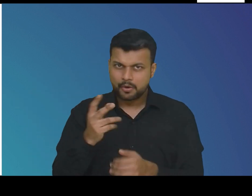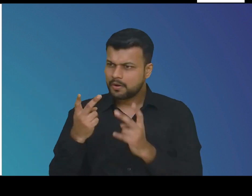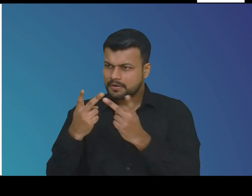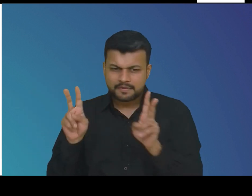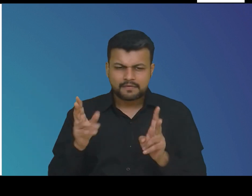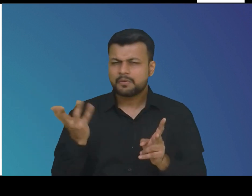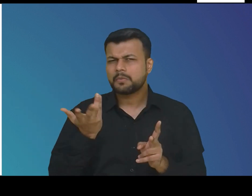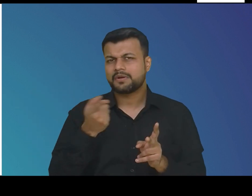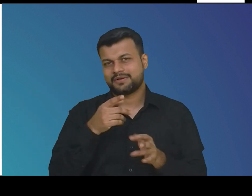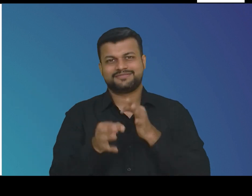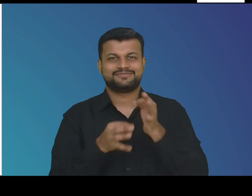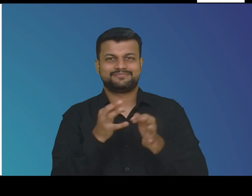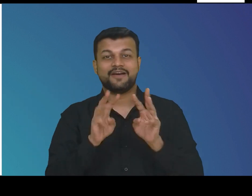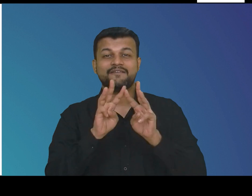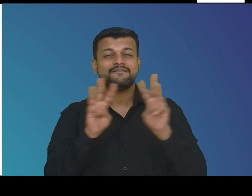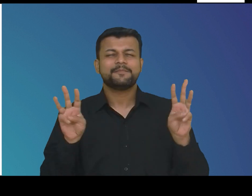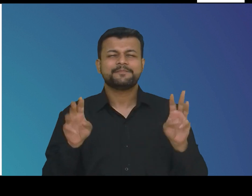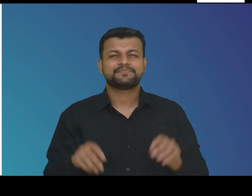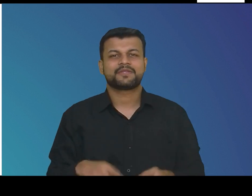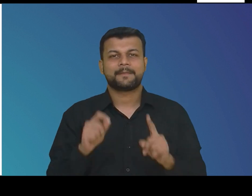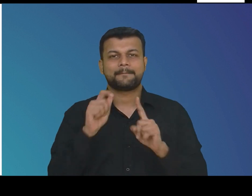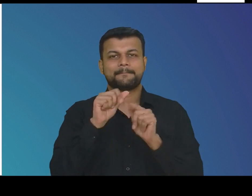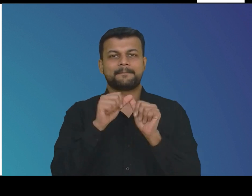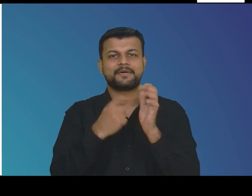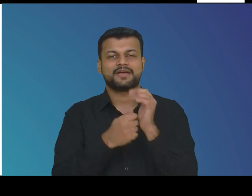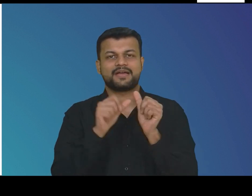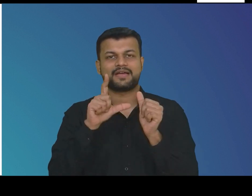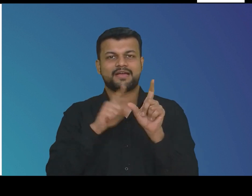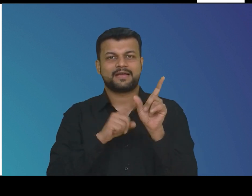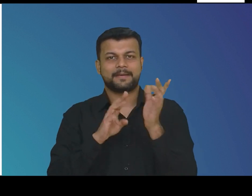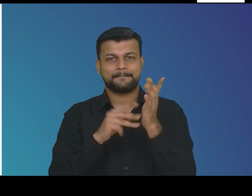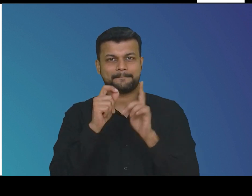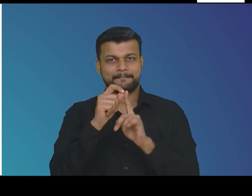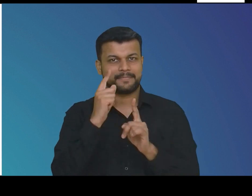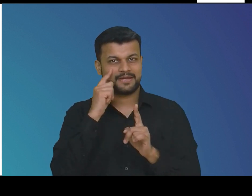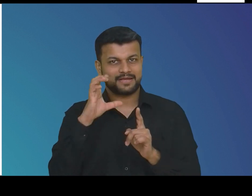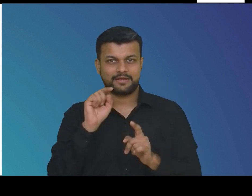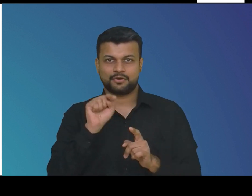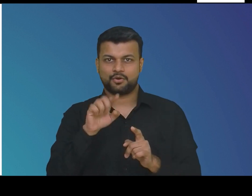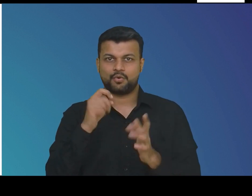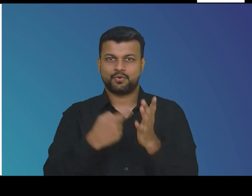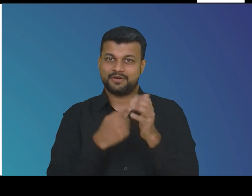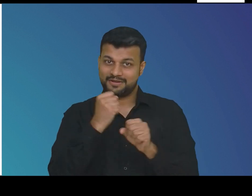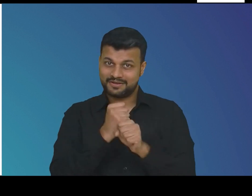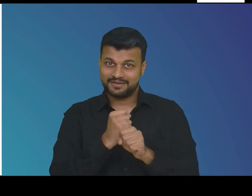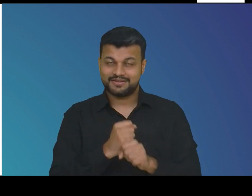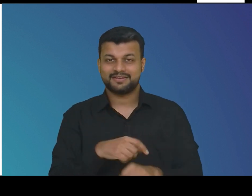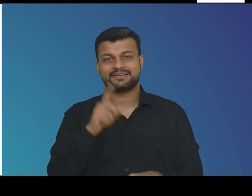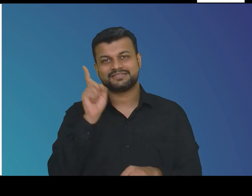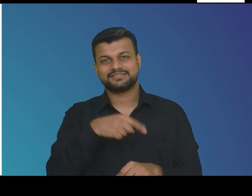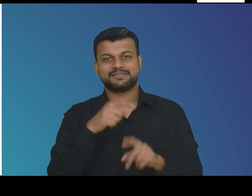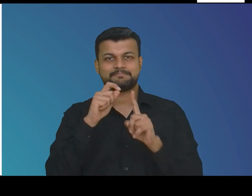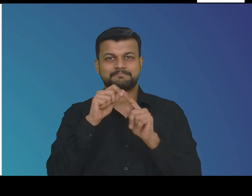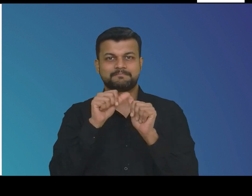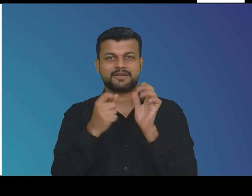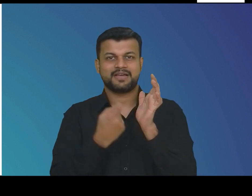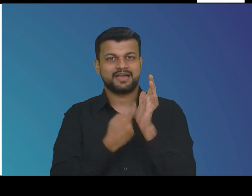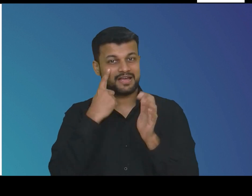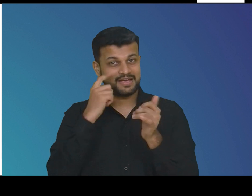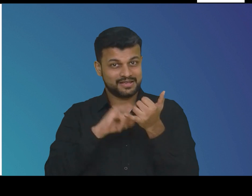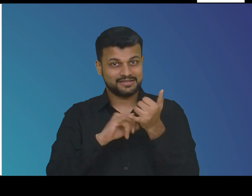olympic counterparts the website is www.paralympic.org paris